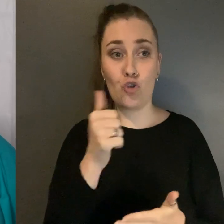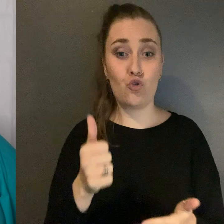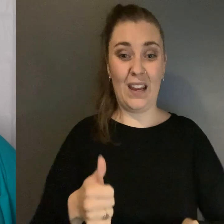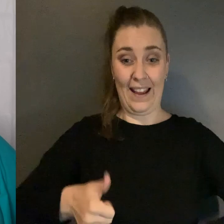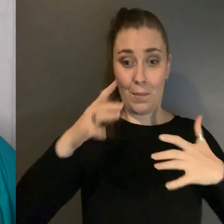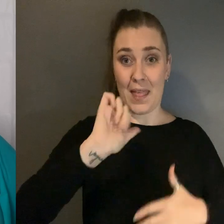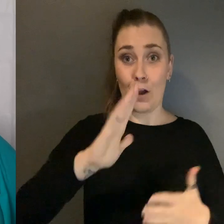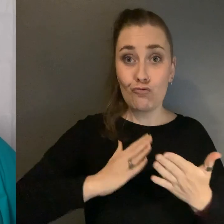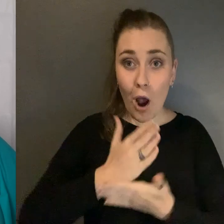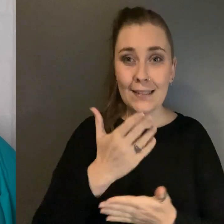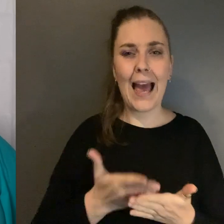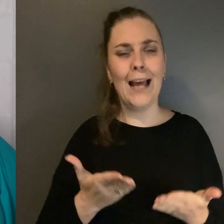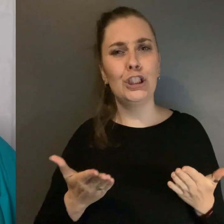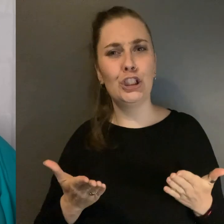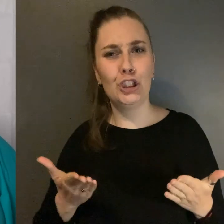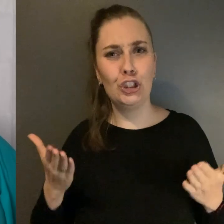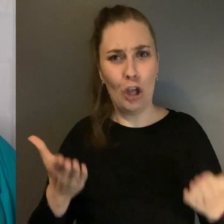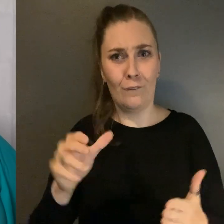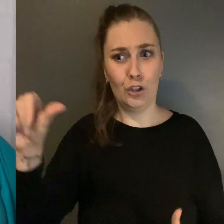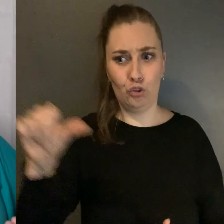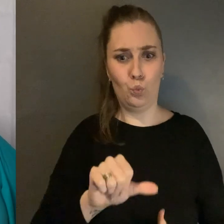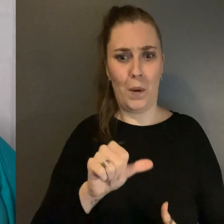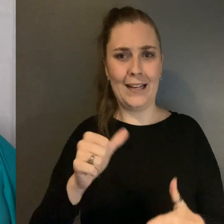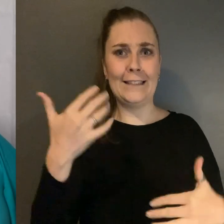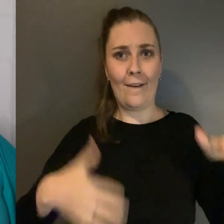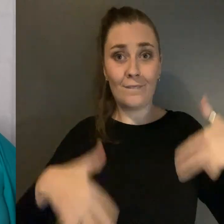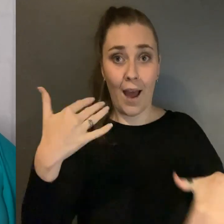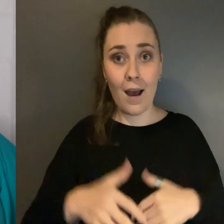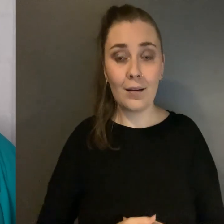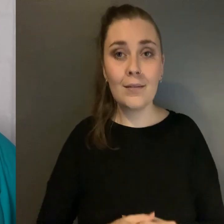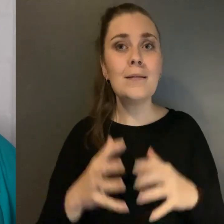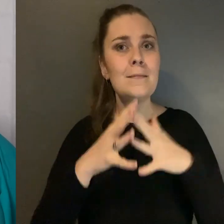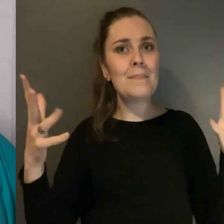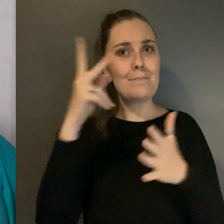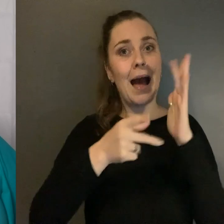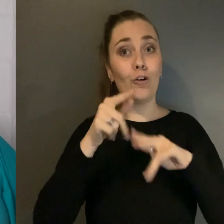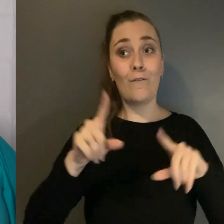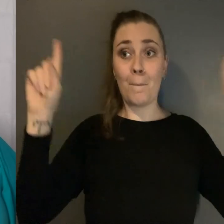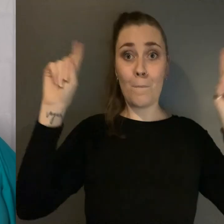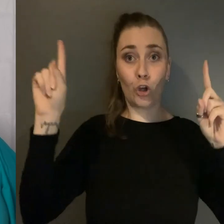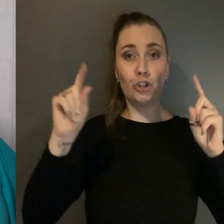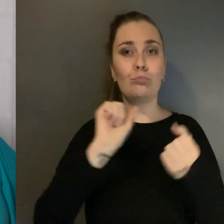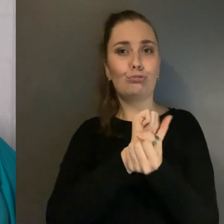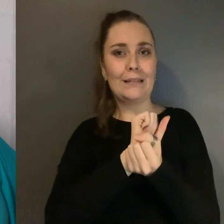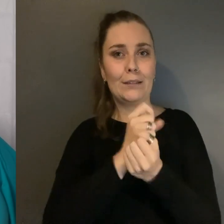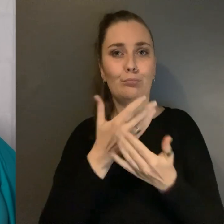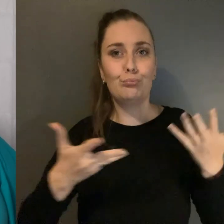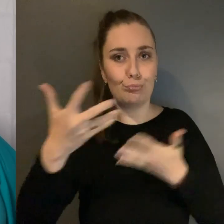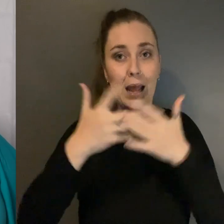rights and deserves to suffer Is a major part of modern prison discourse But the